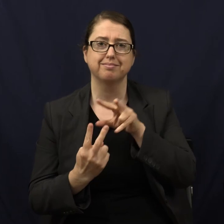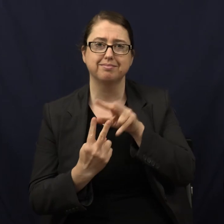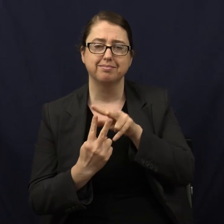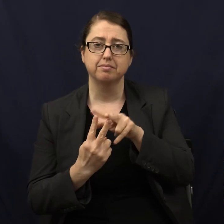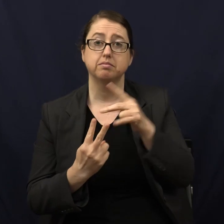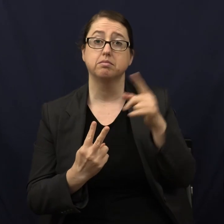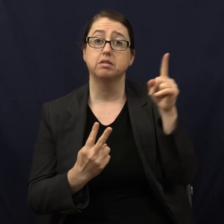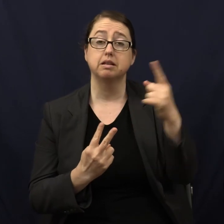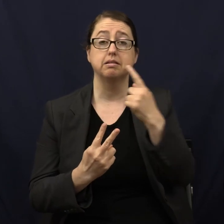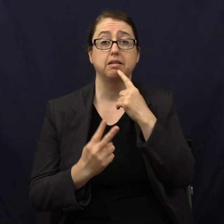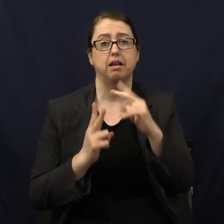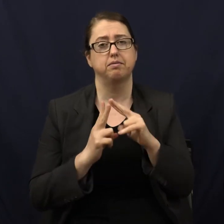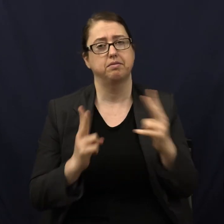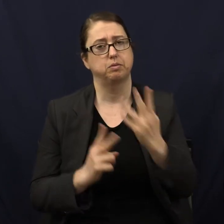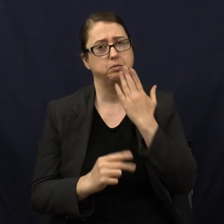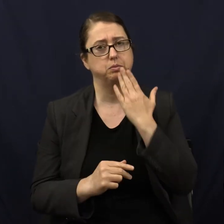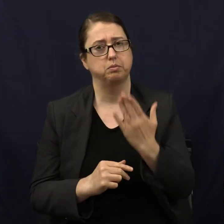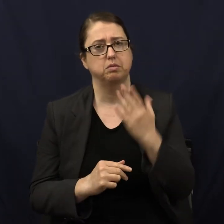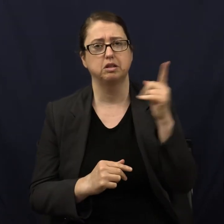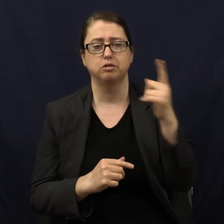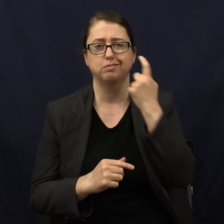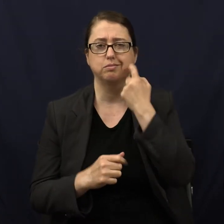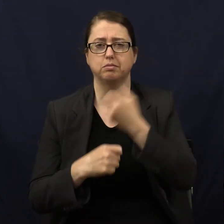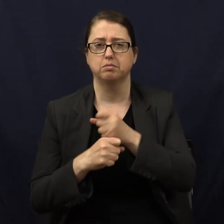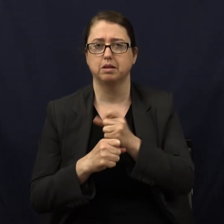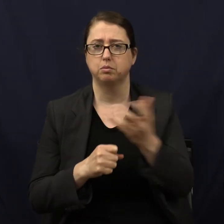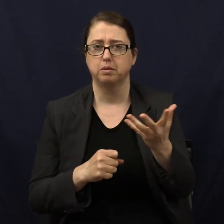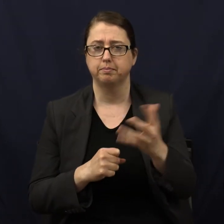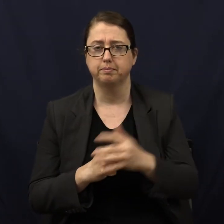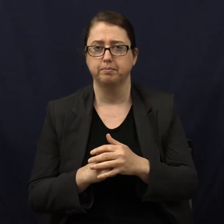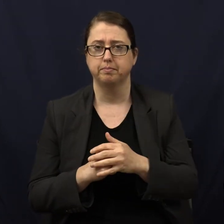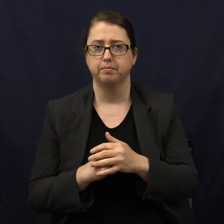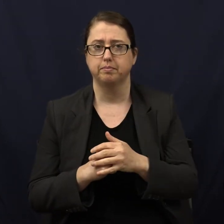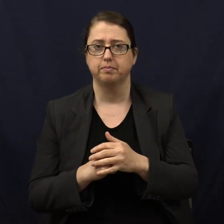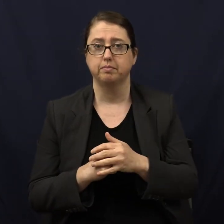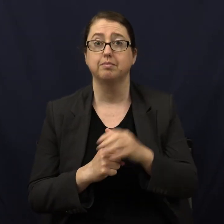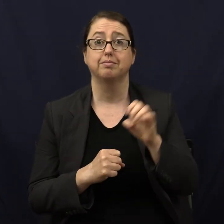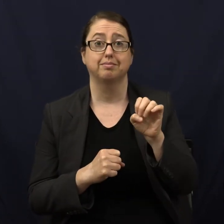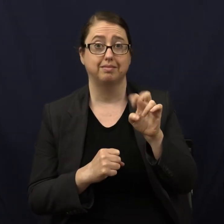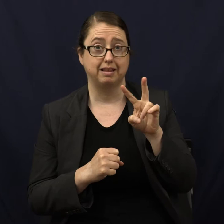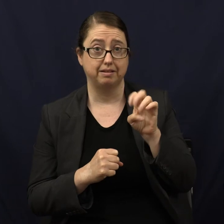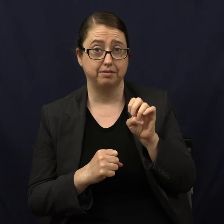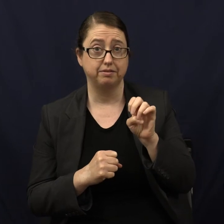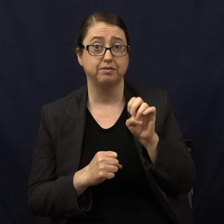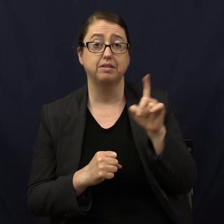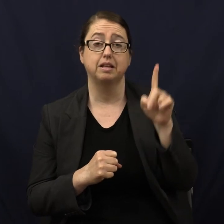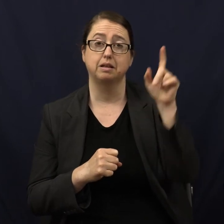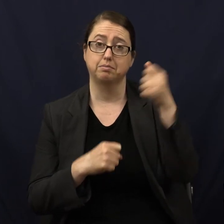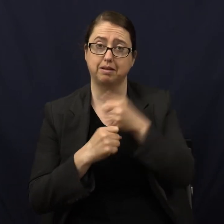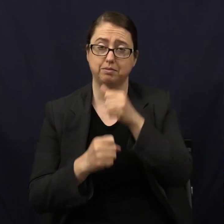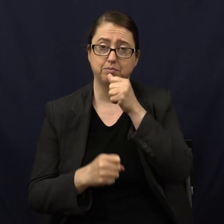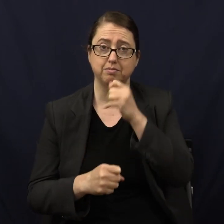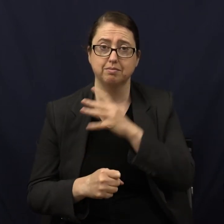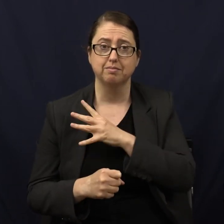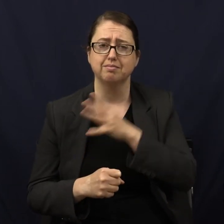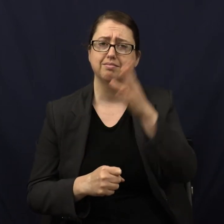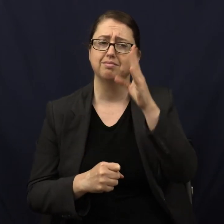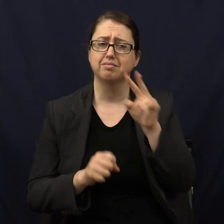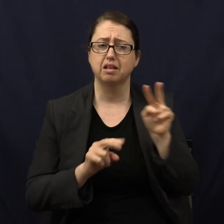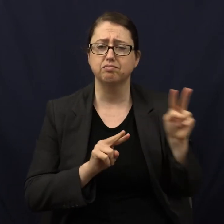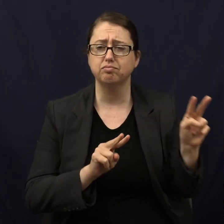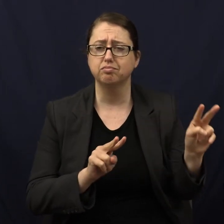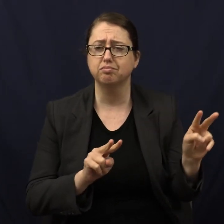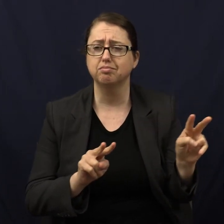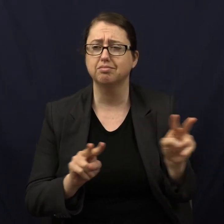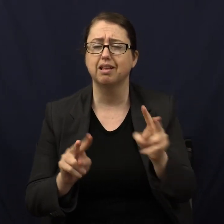he say things were very good? What had he just created? Actually, Eve, yeah. He created woman. Then God saw